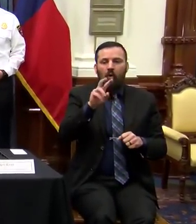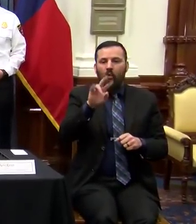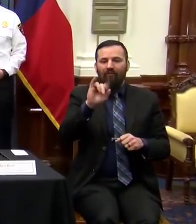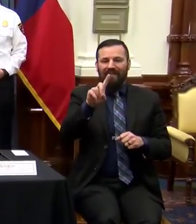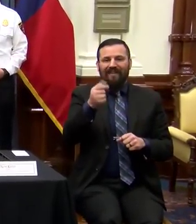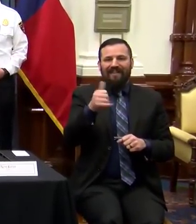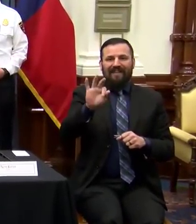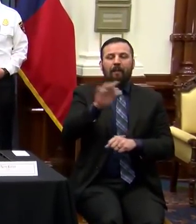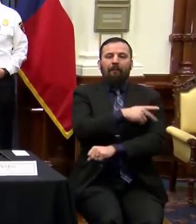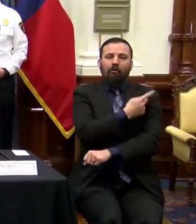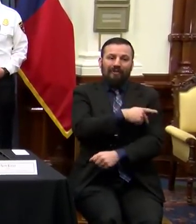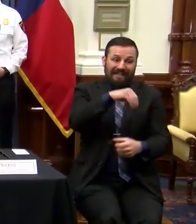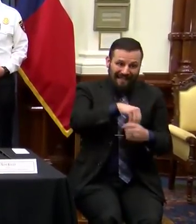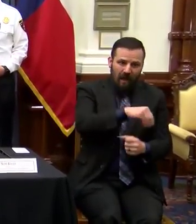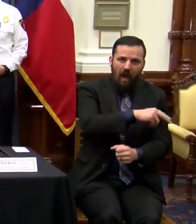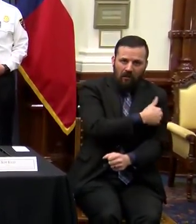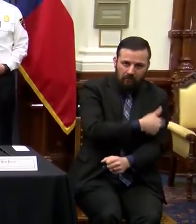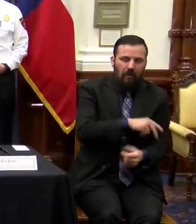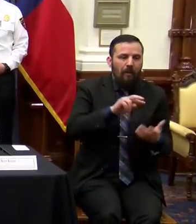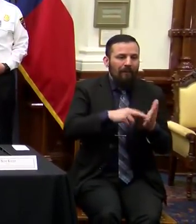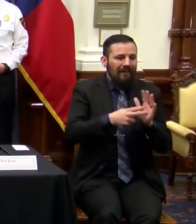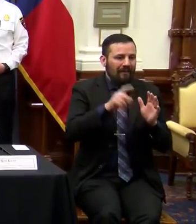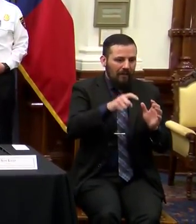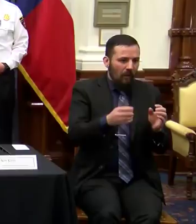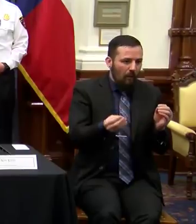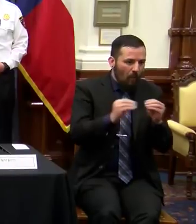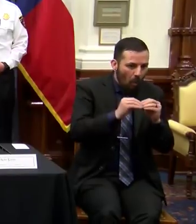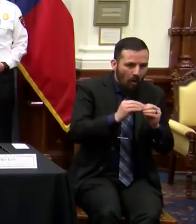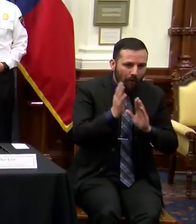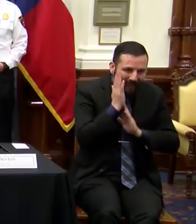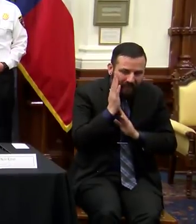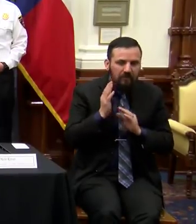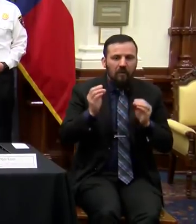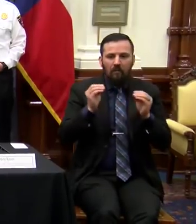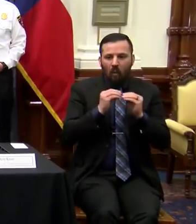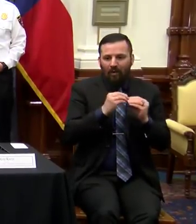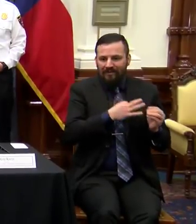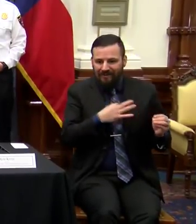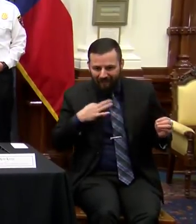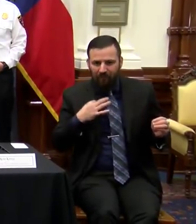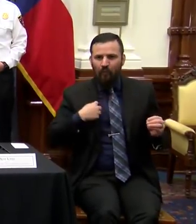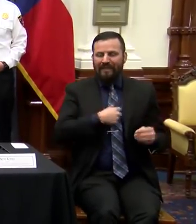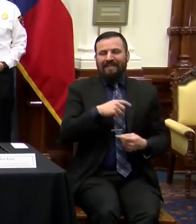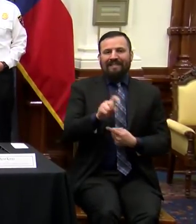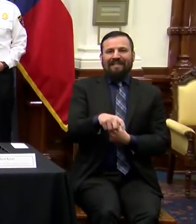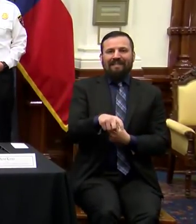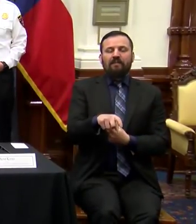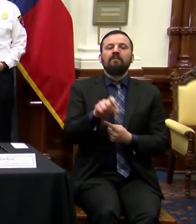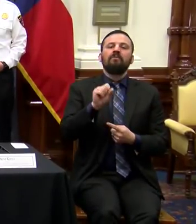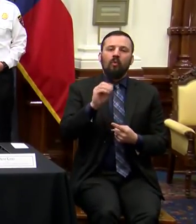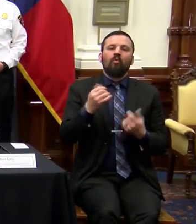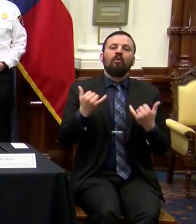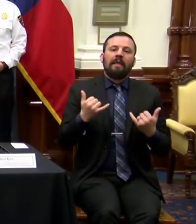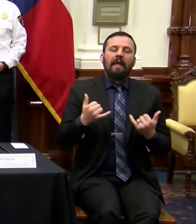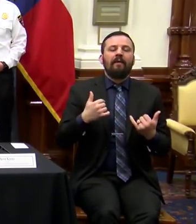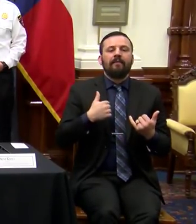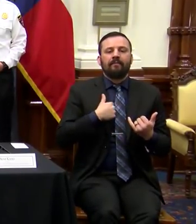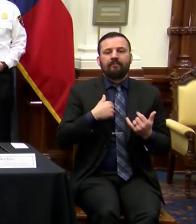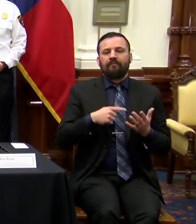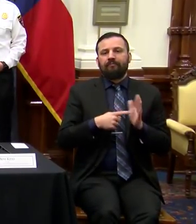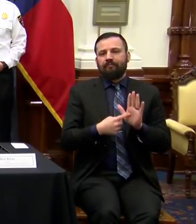This includes bed capacity and staffing capacity. And so today I am issuing two